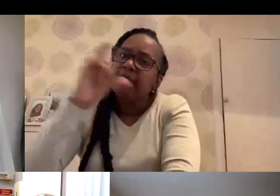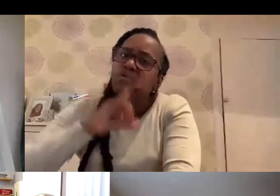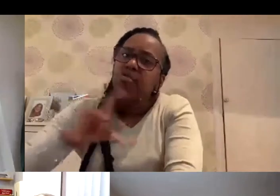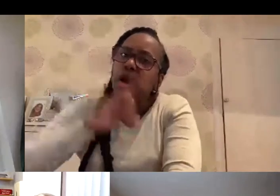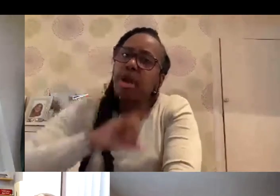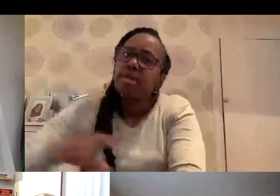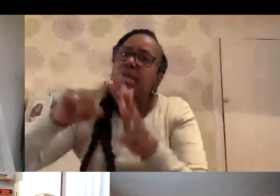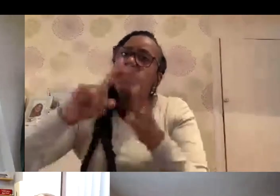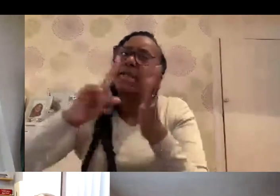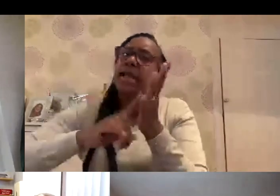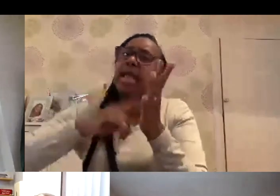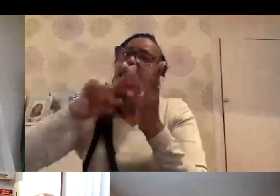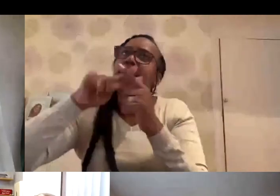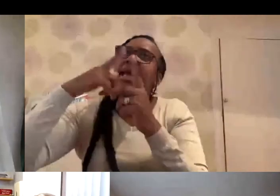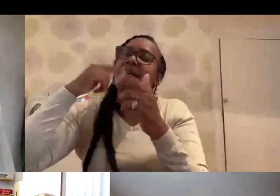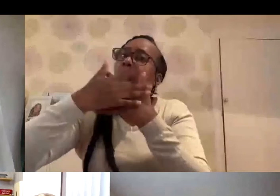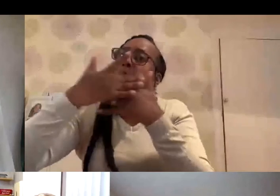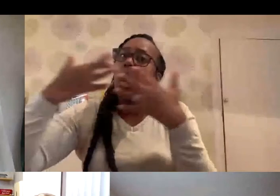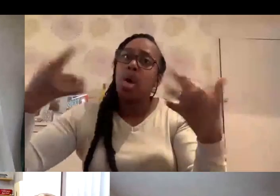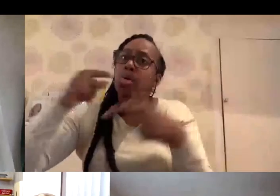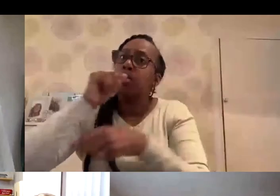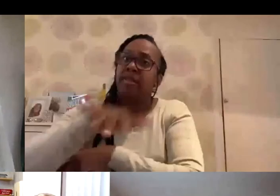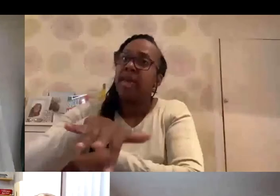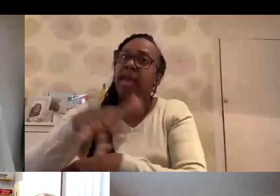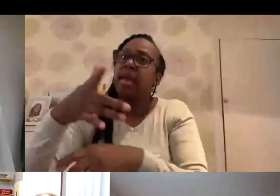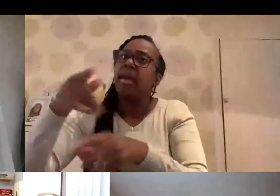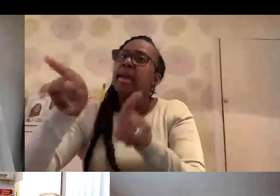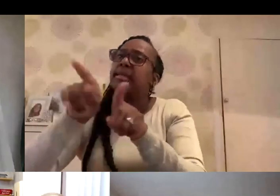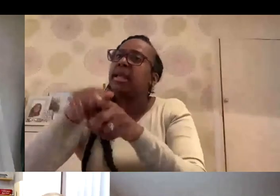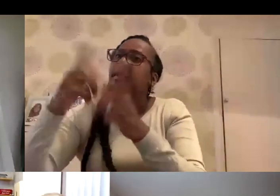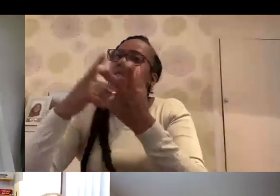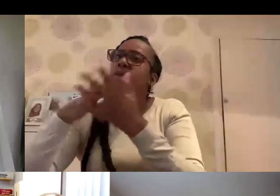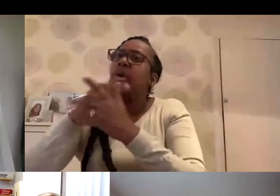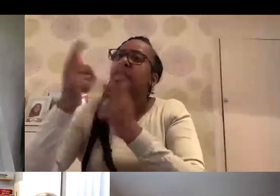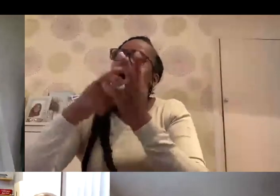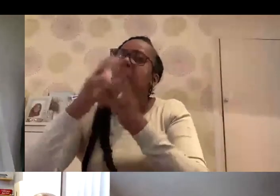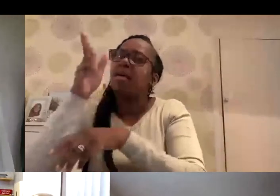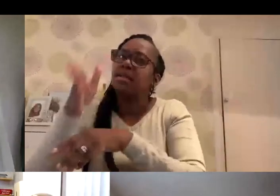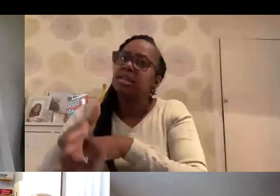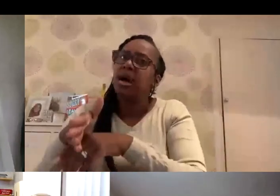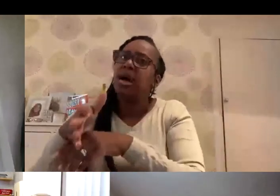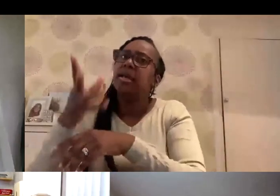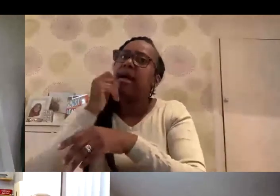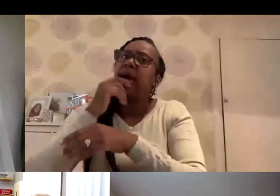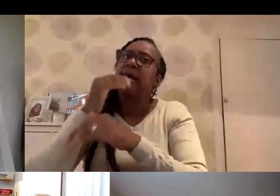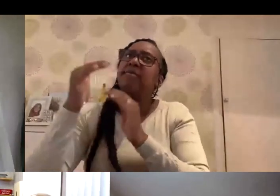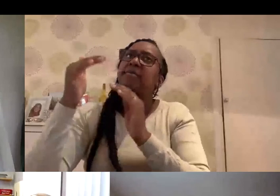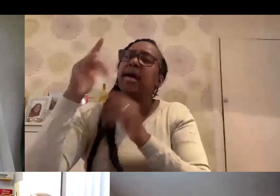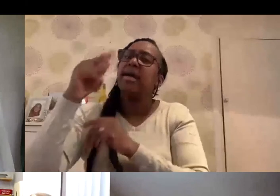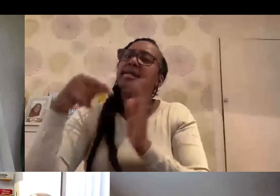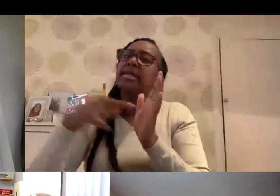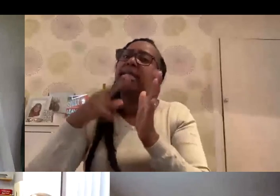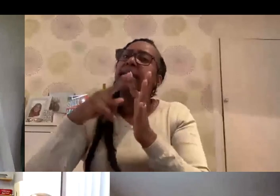got lots and lots of spaces this week. And also had a call for anyone who's over the other side of the patch. had a call from the head at Teddington.